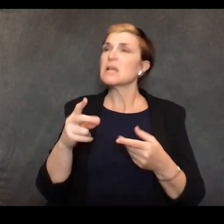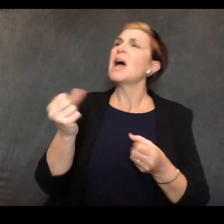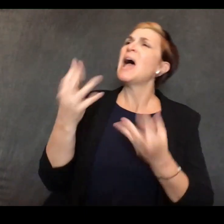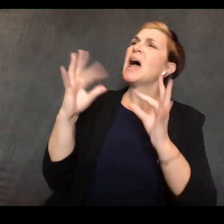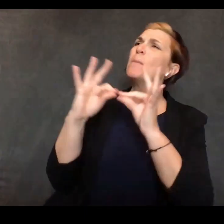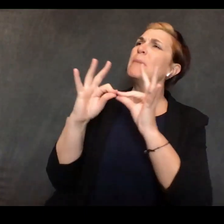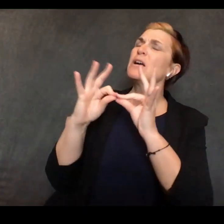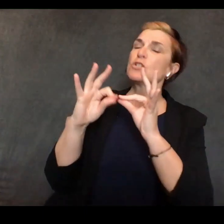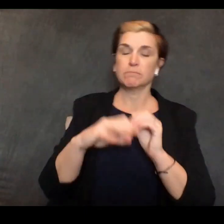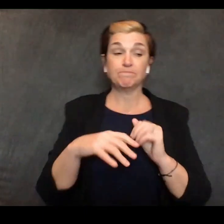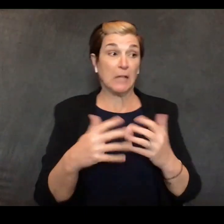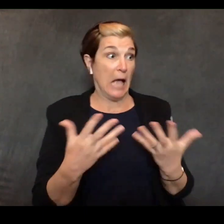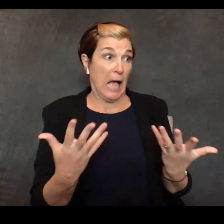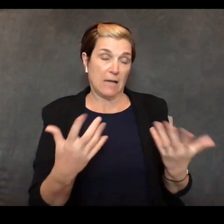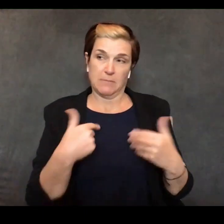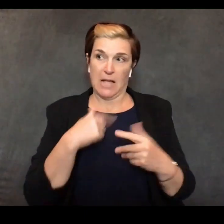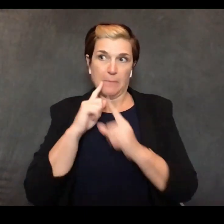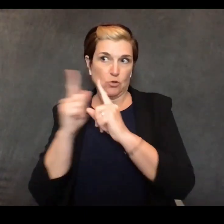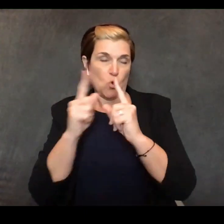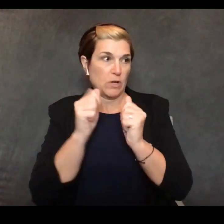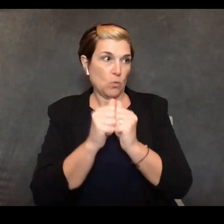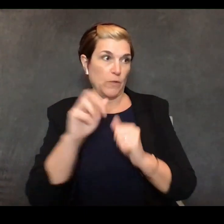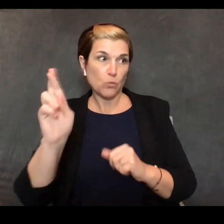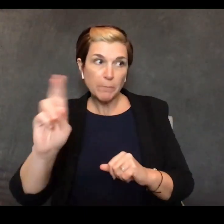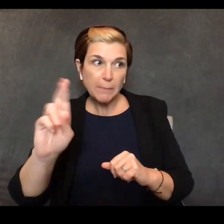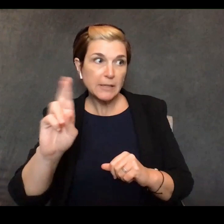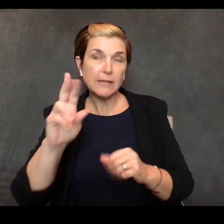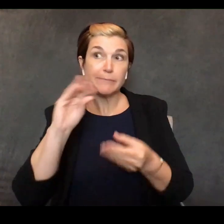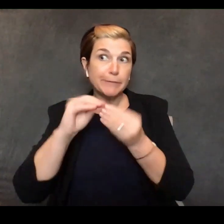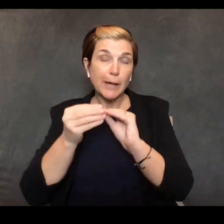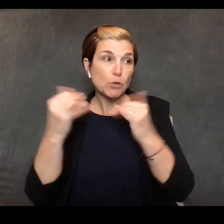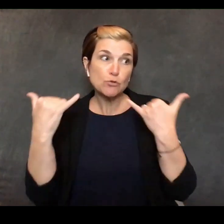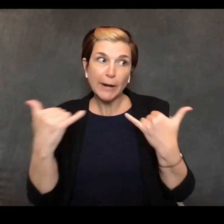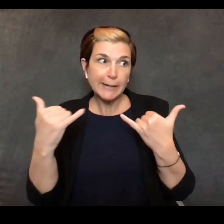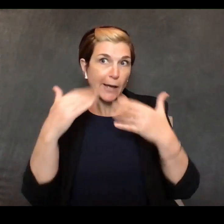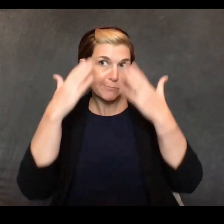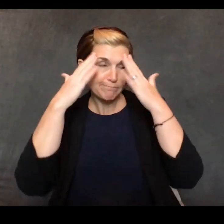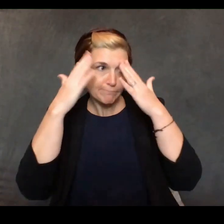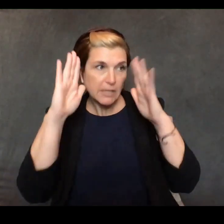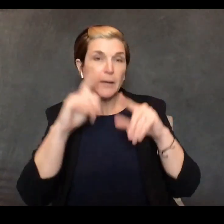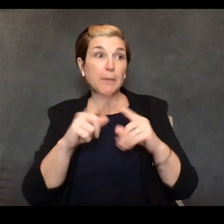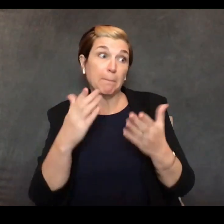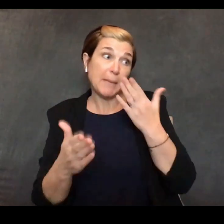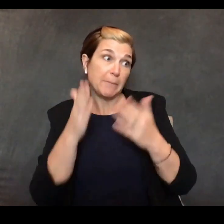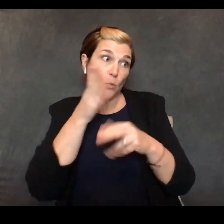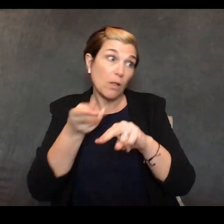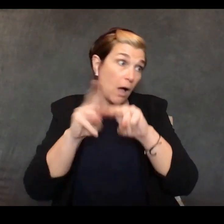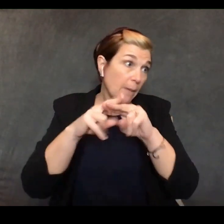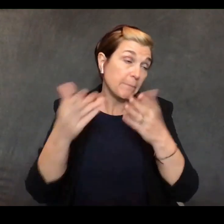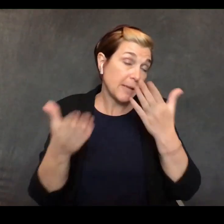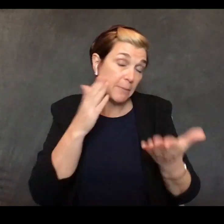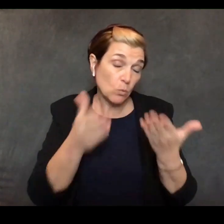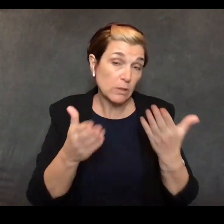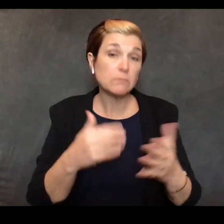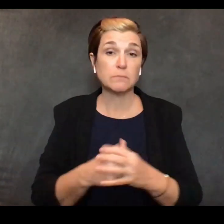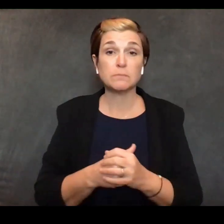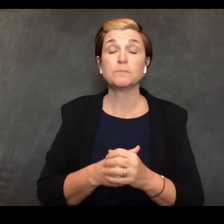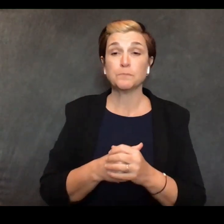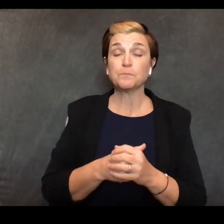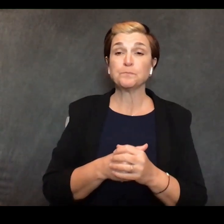republicans there's some numbers out there they may be a little bit bigger than what's in the press go ahead please please wait uh... what help are you